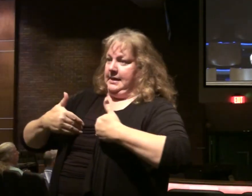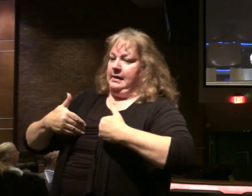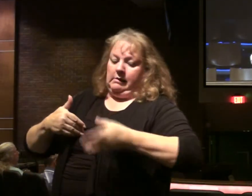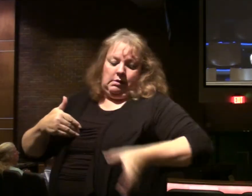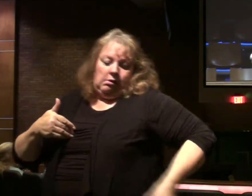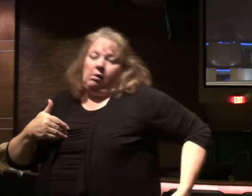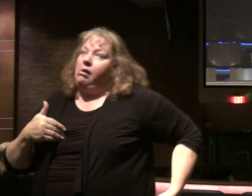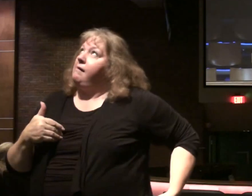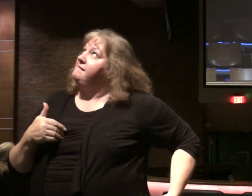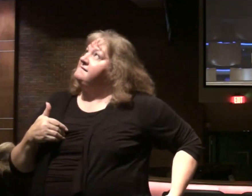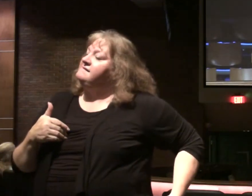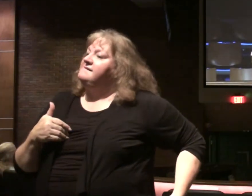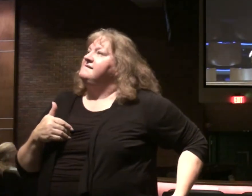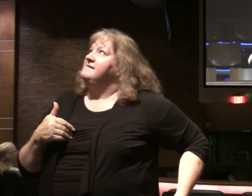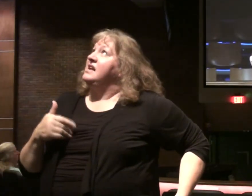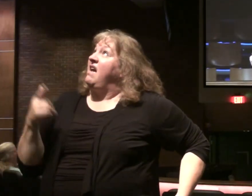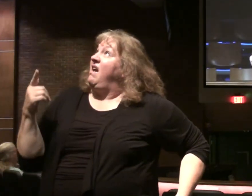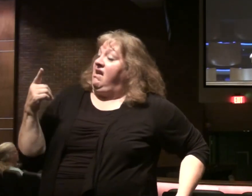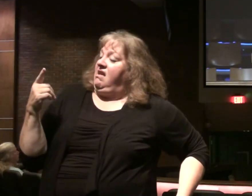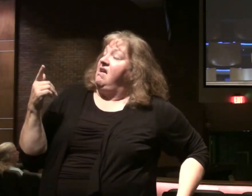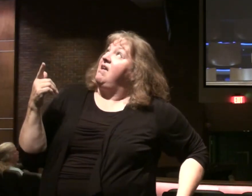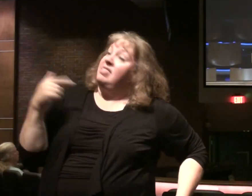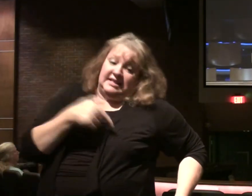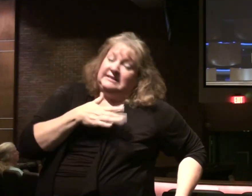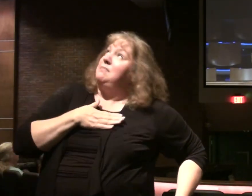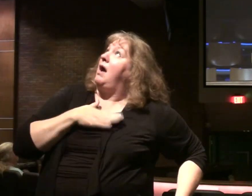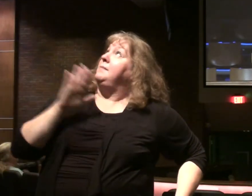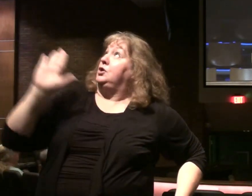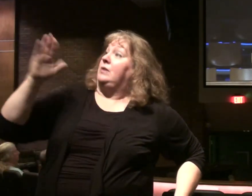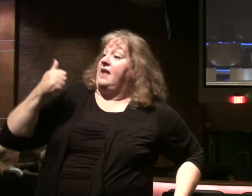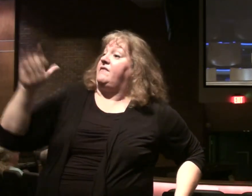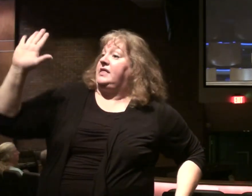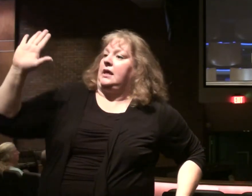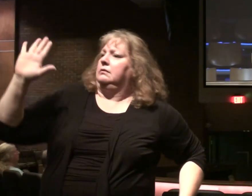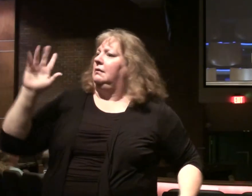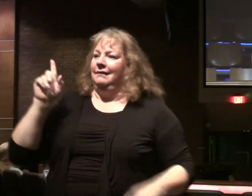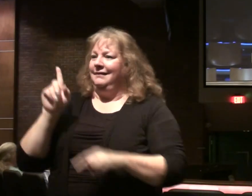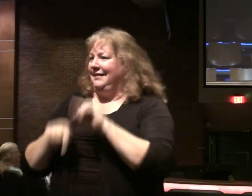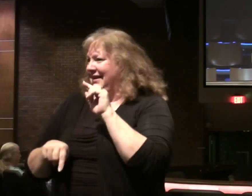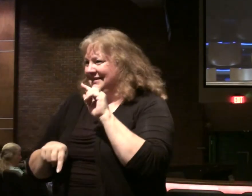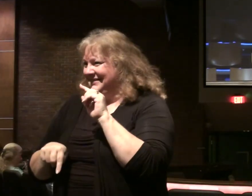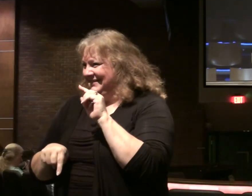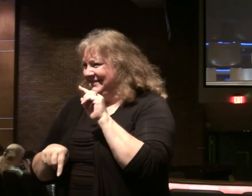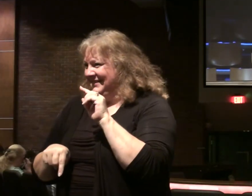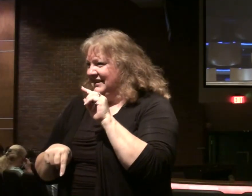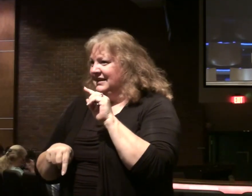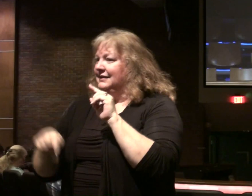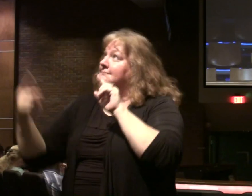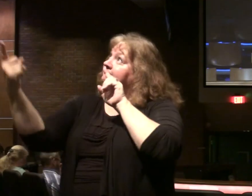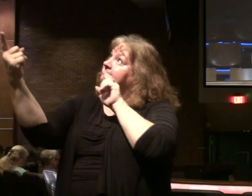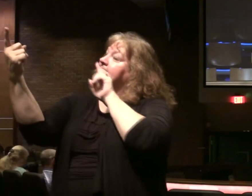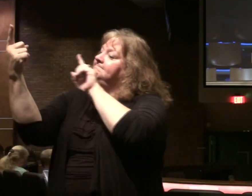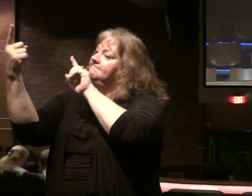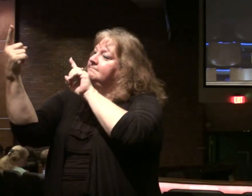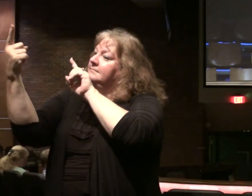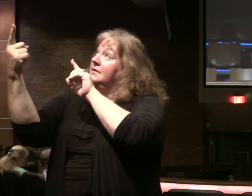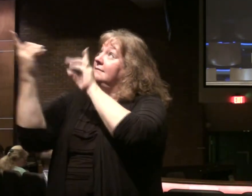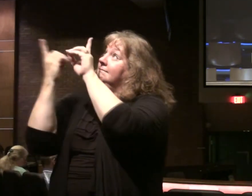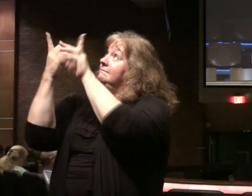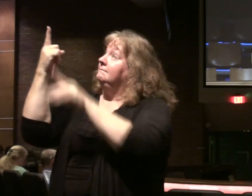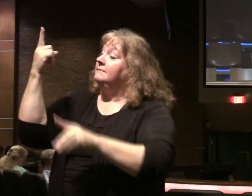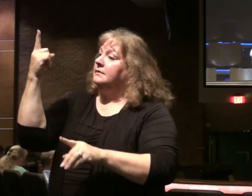pocket, unwilling to give anything to him. The idea of verse 33, Christ said, if you're going to come to me, you're going have a disciple,